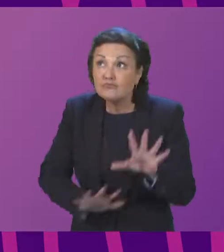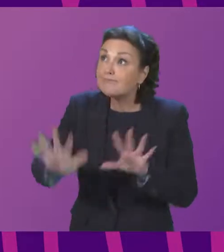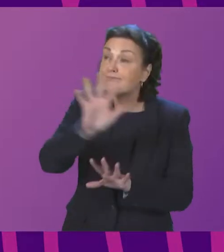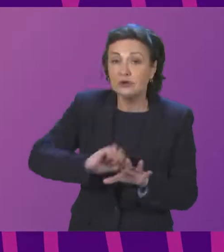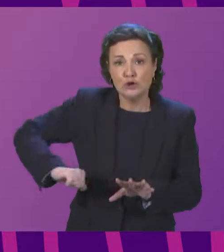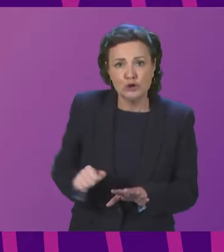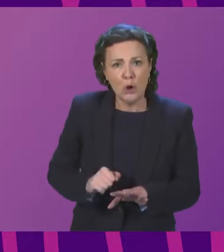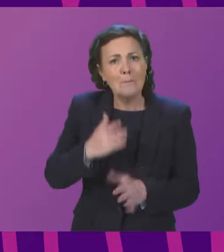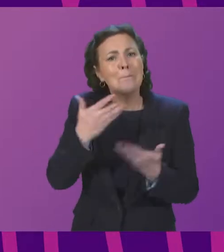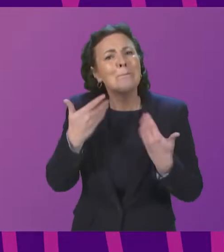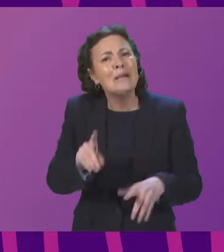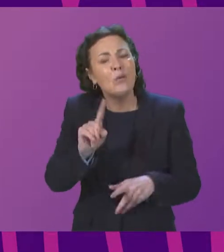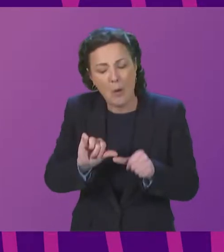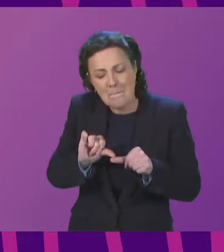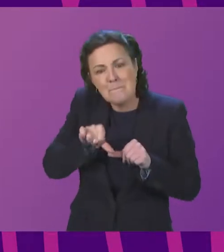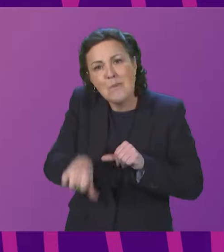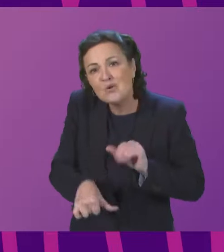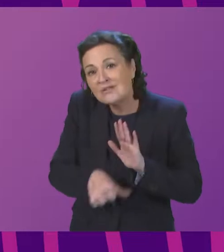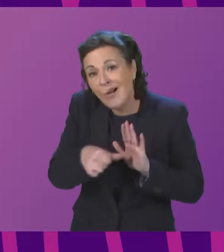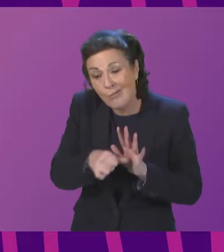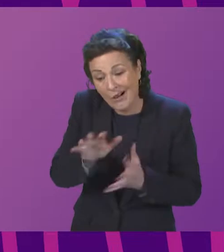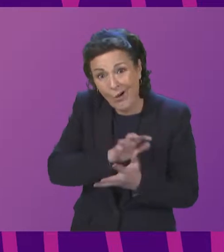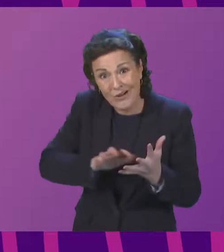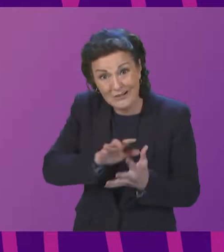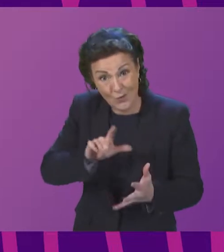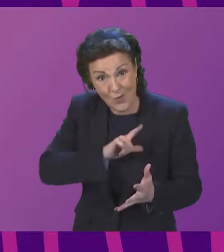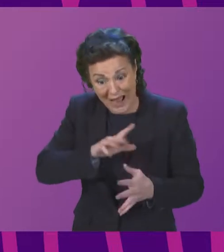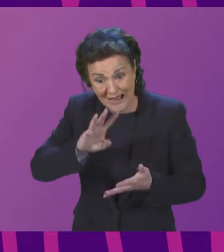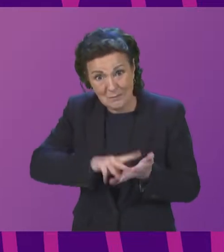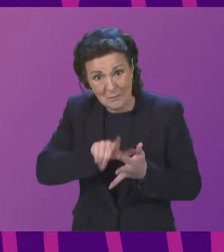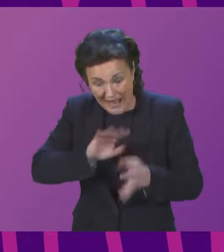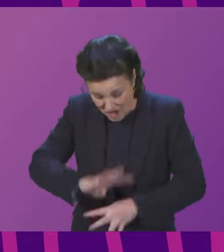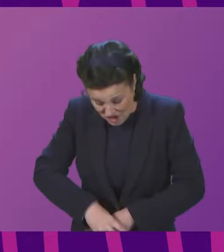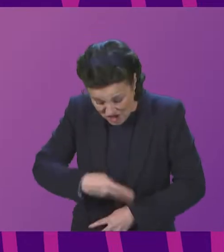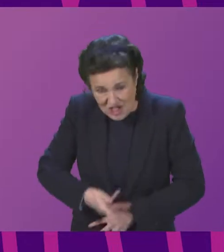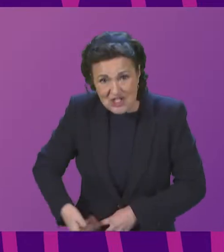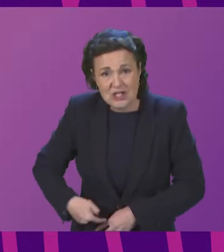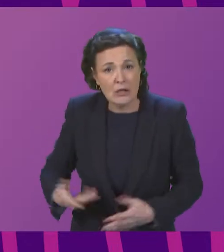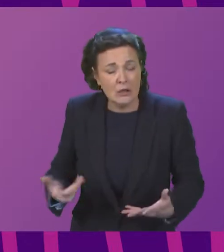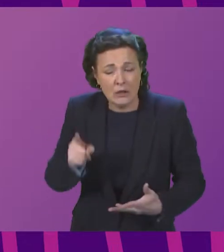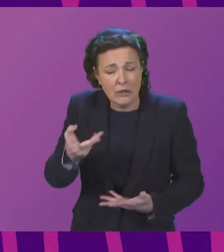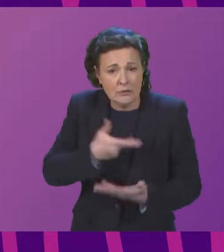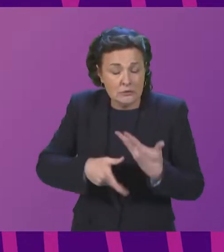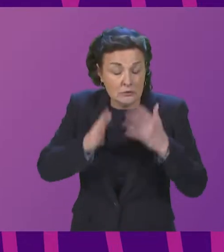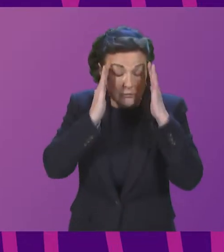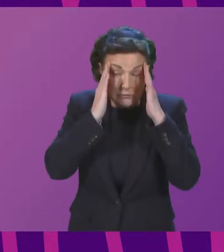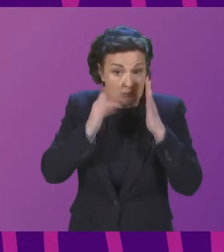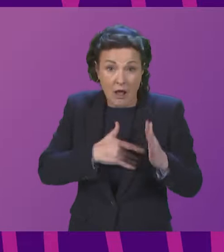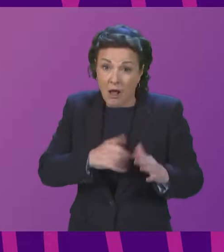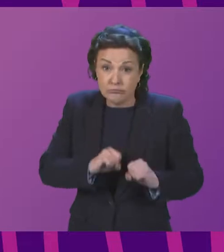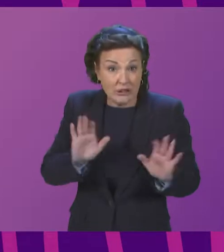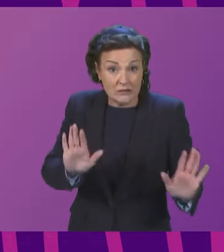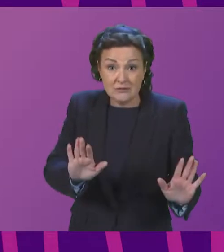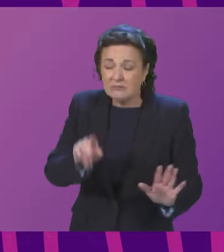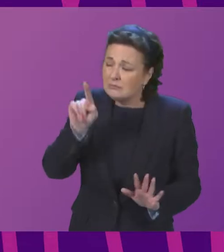experienced post-operative complications after the use of mesh. Their stories frankly are heartbreaking. They're living in